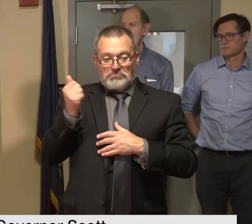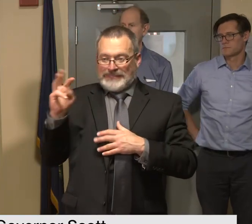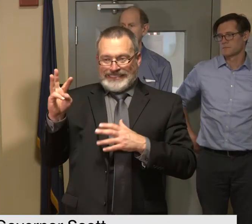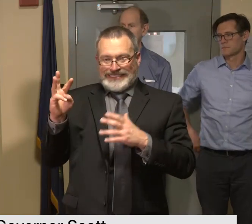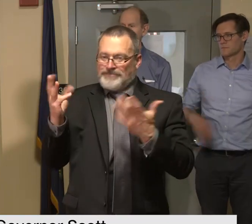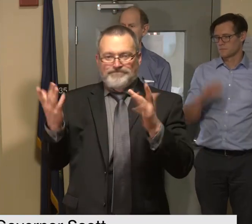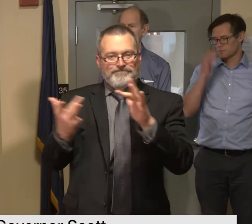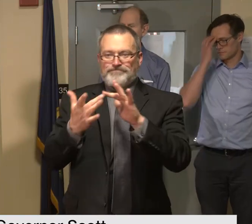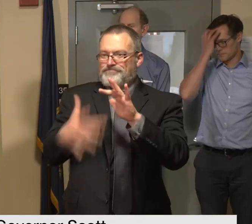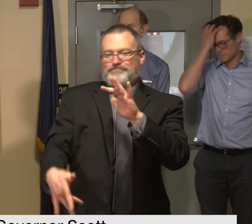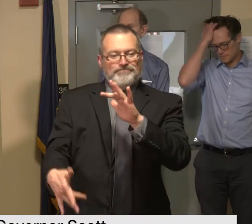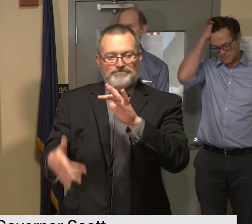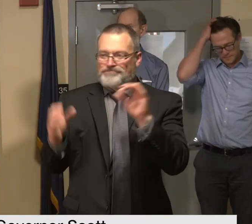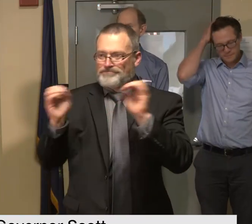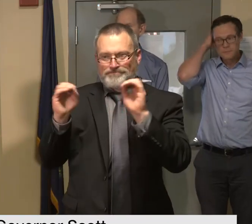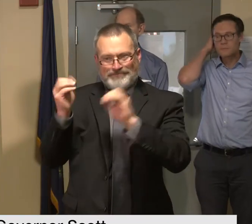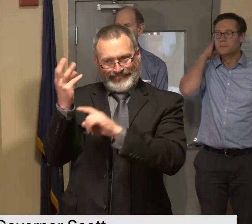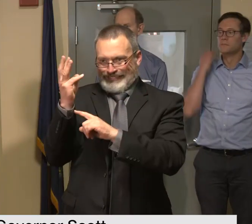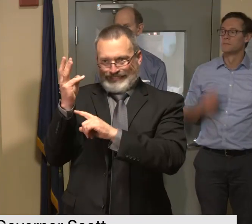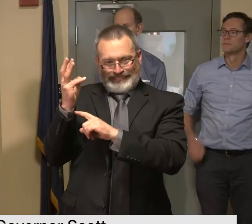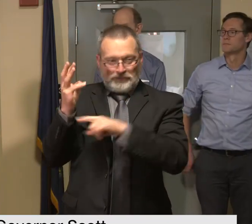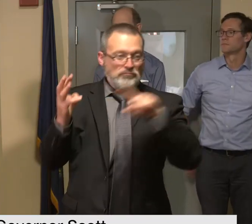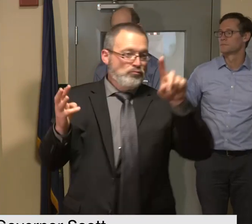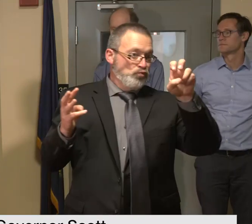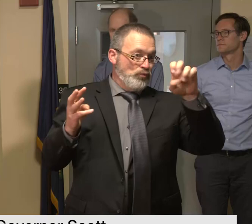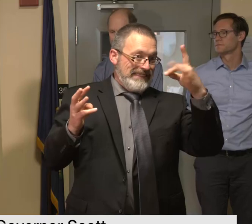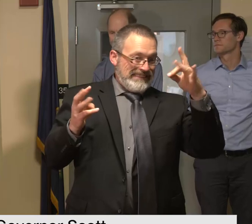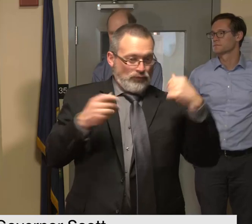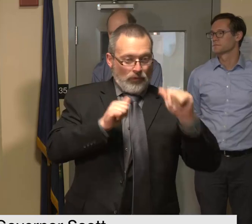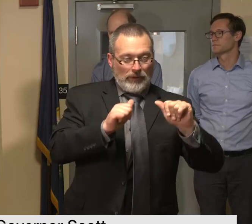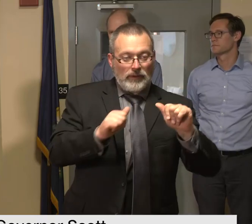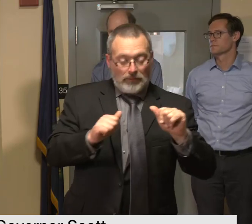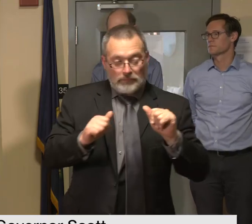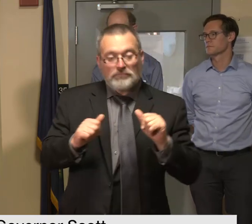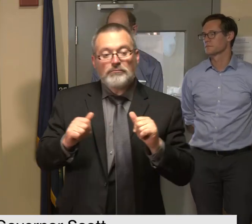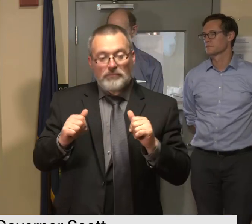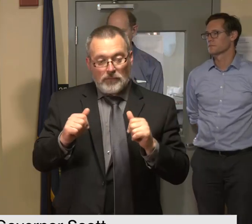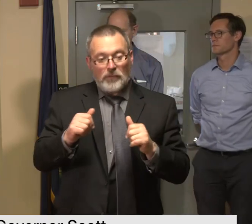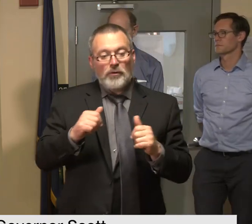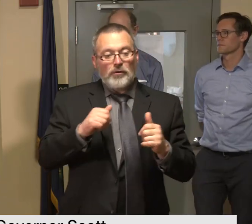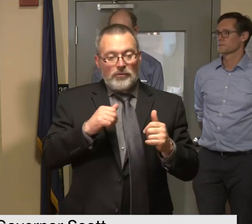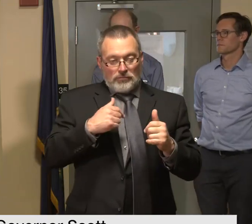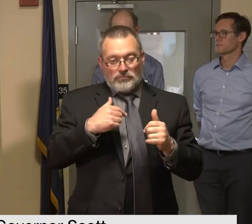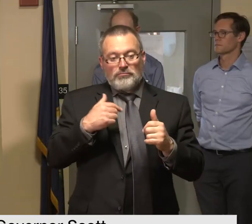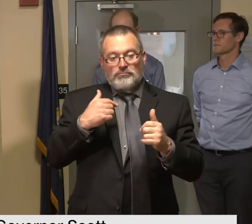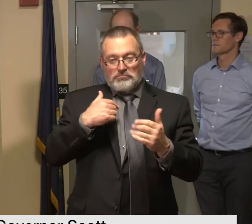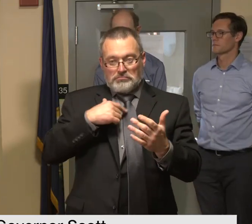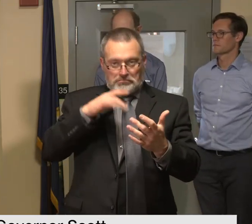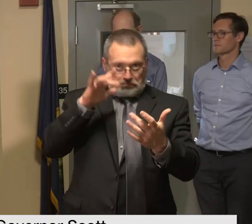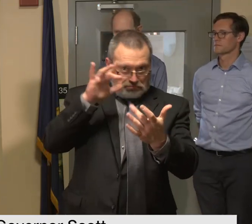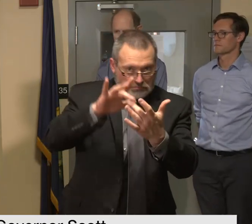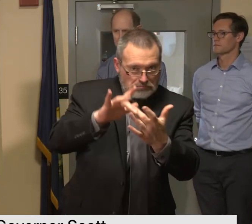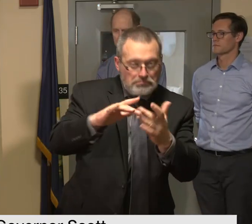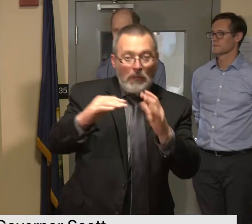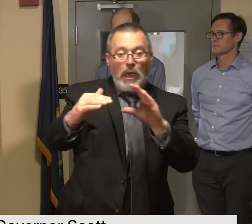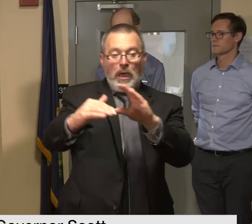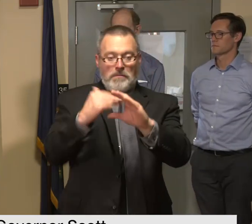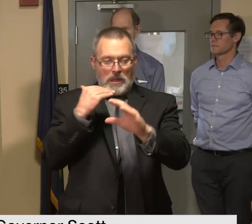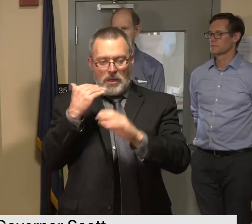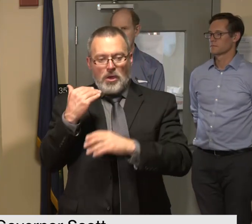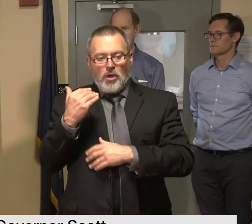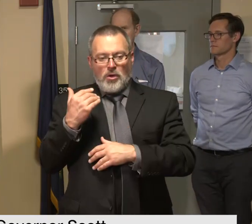email and followed up with phone calls and only a single dam owner without active current contact information